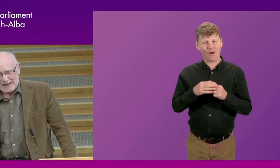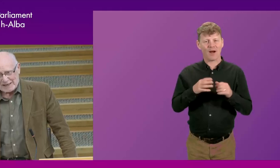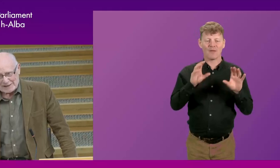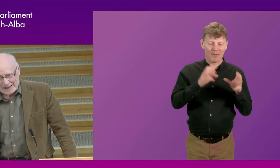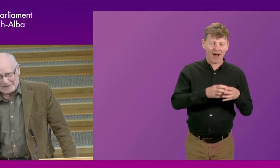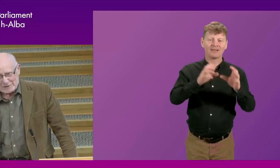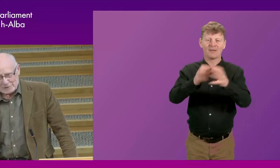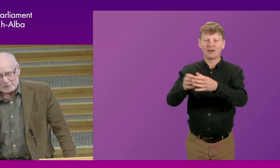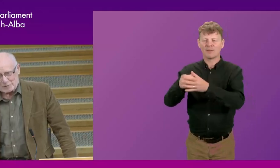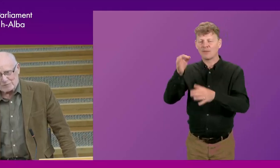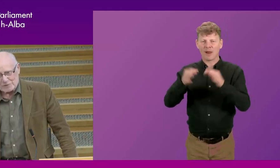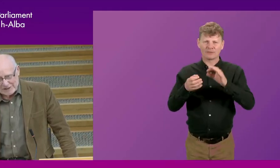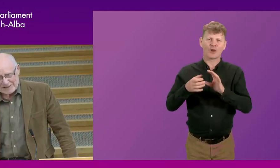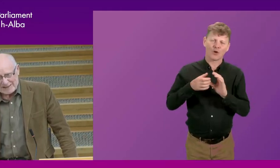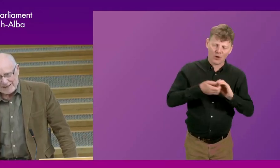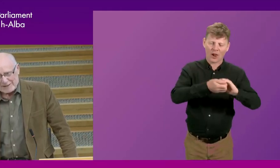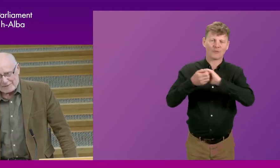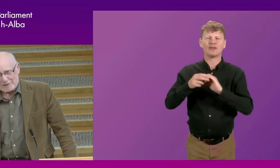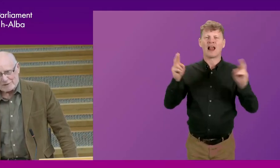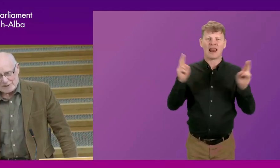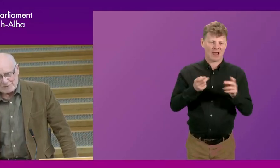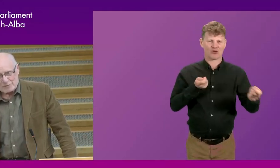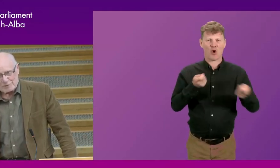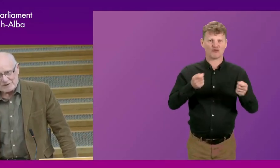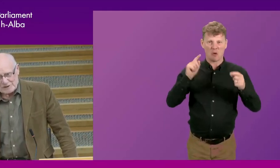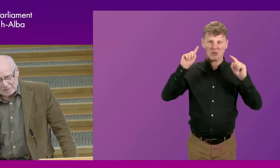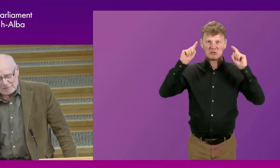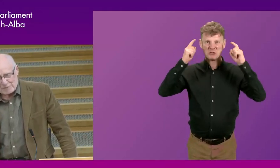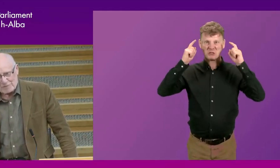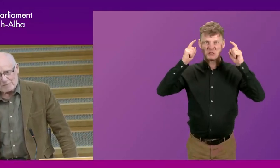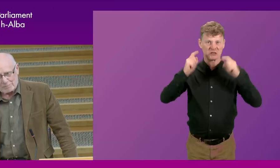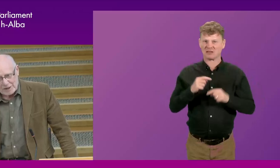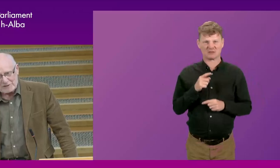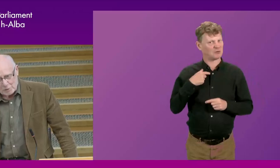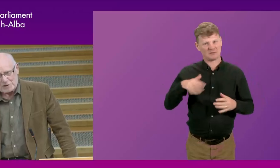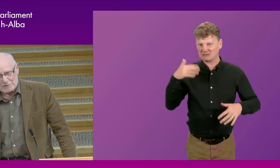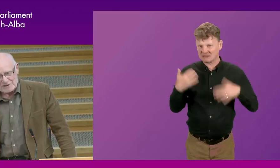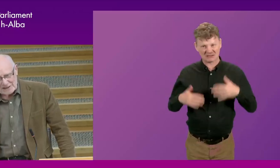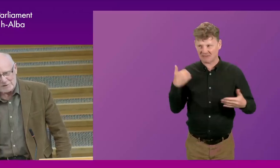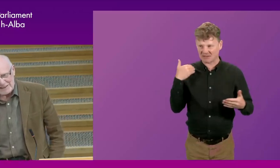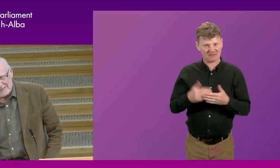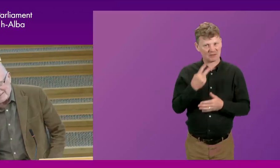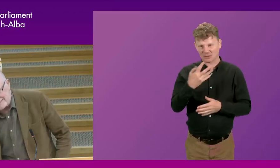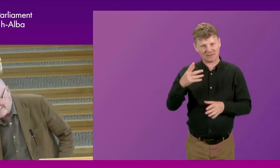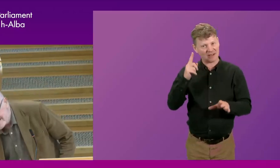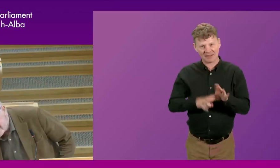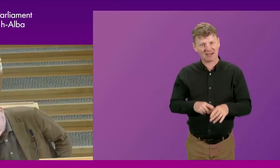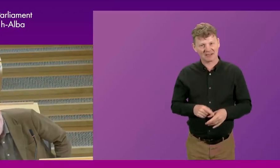and less control freakery? Because that's what we've been suffering from for the past quarter of a century?